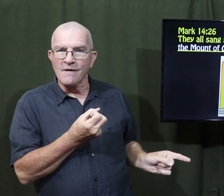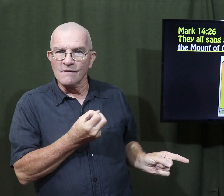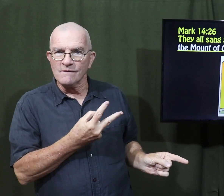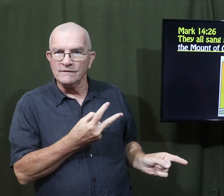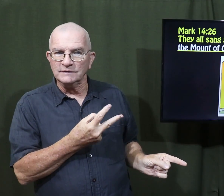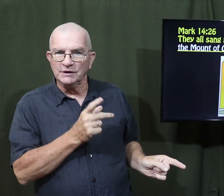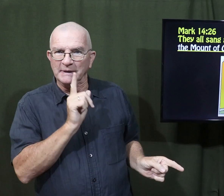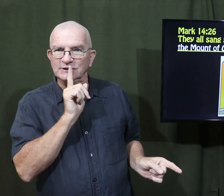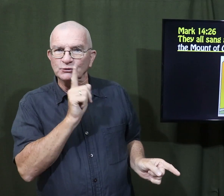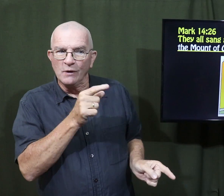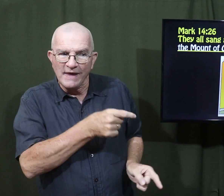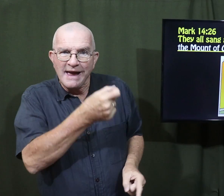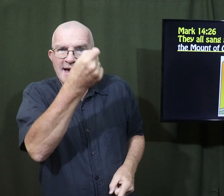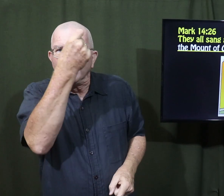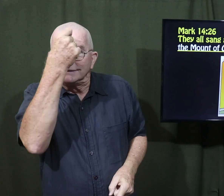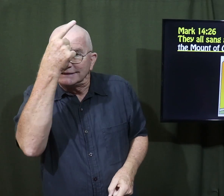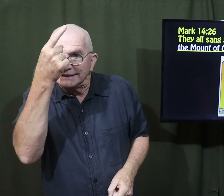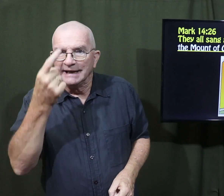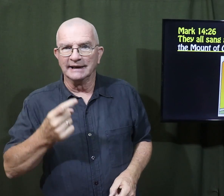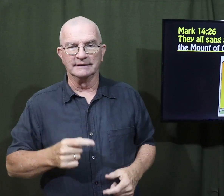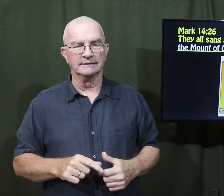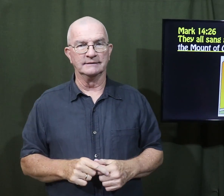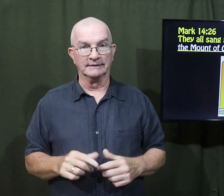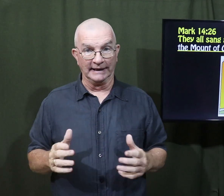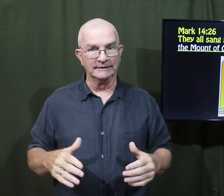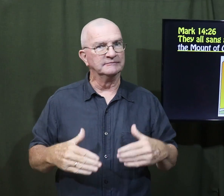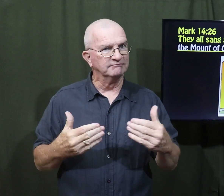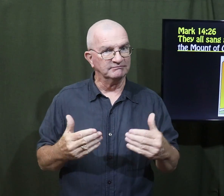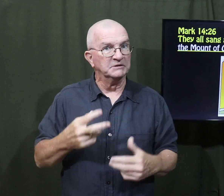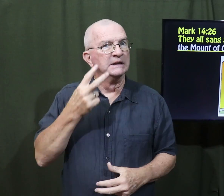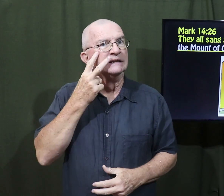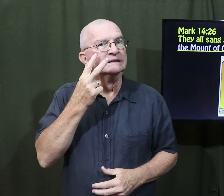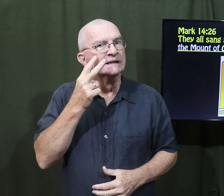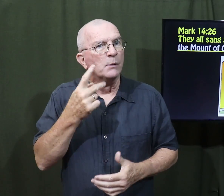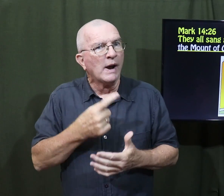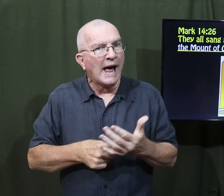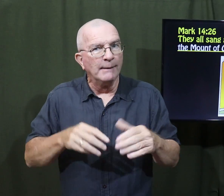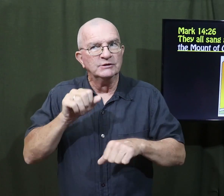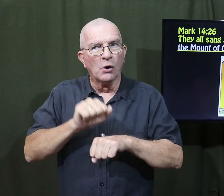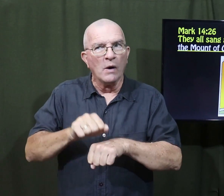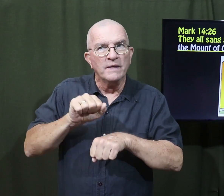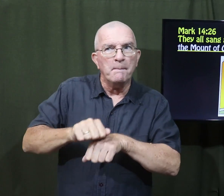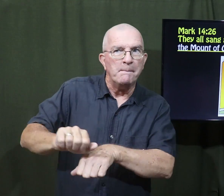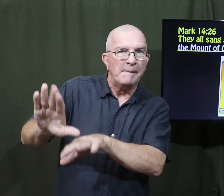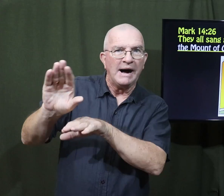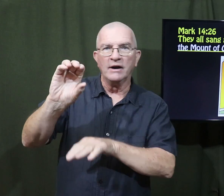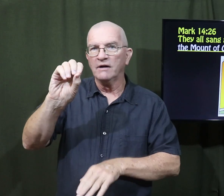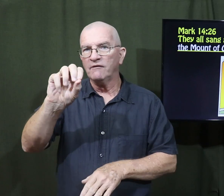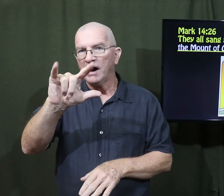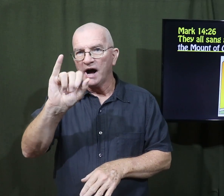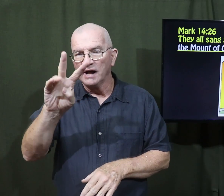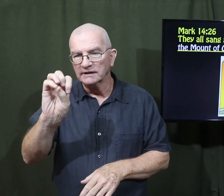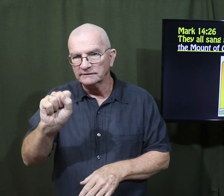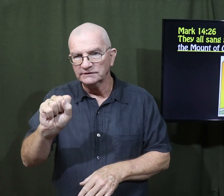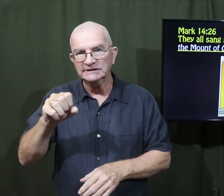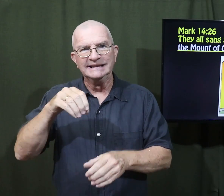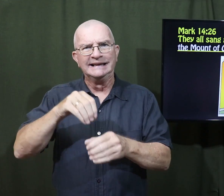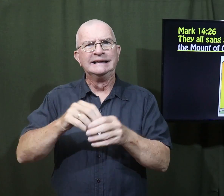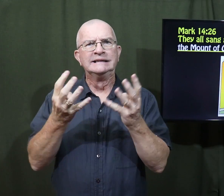the twelve apostles so that they will understand. So let's see what happens on the Mount of